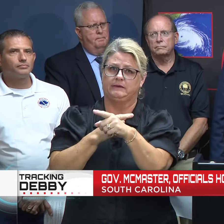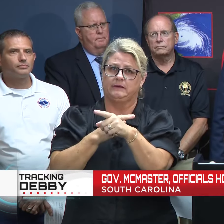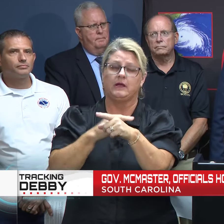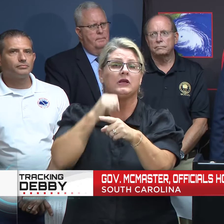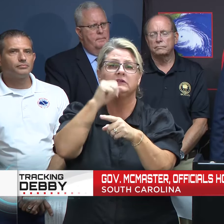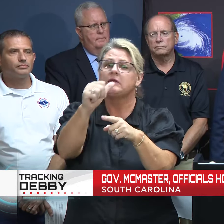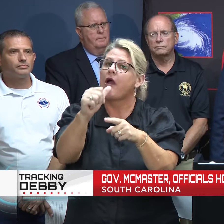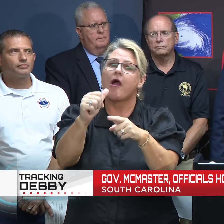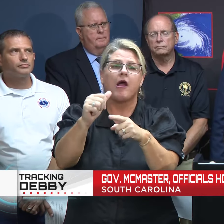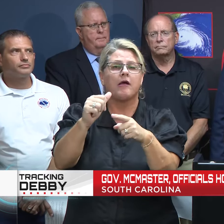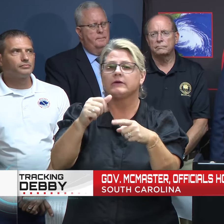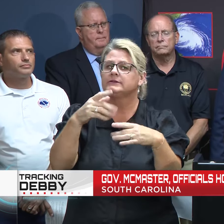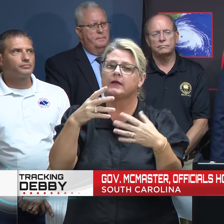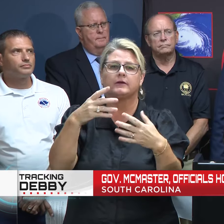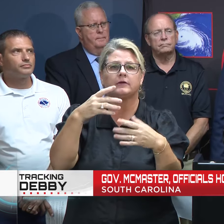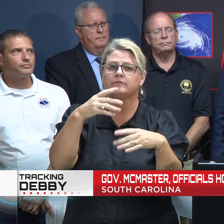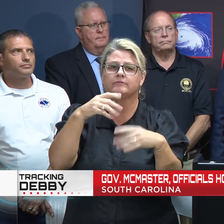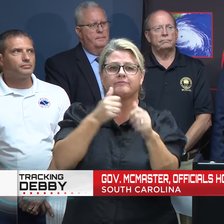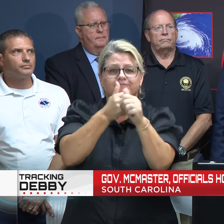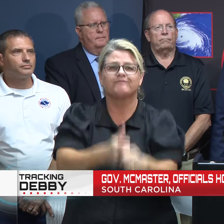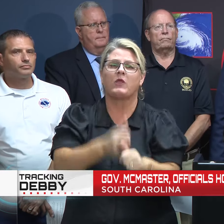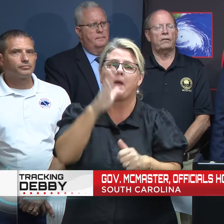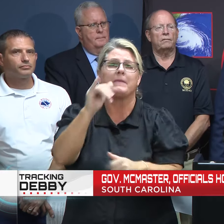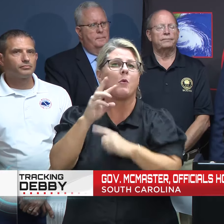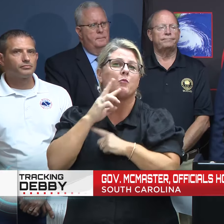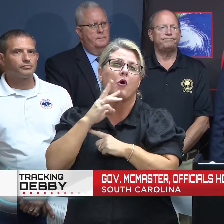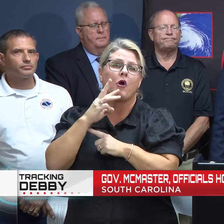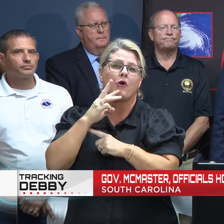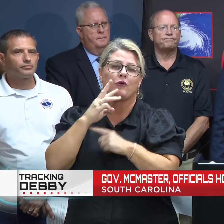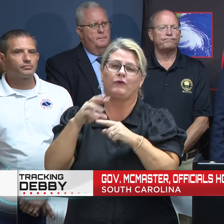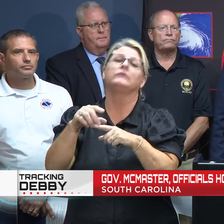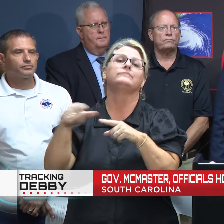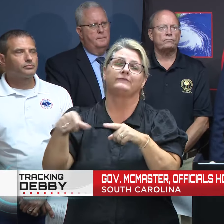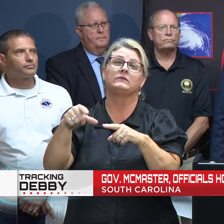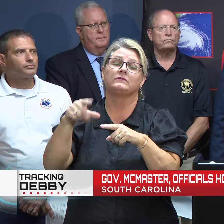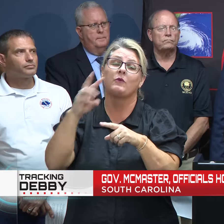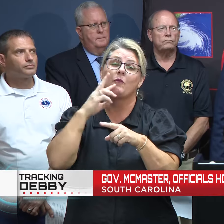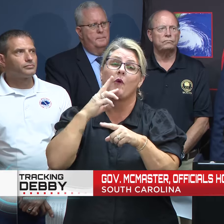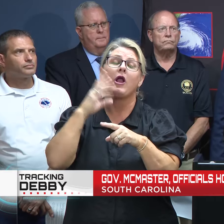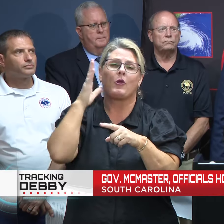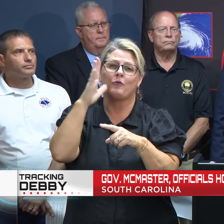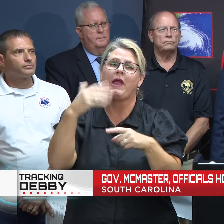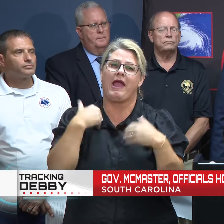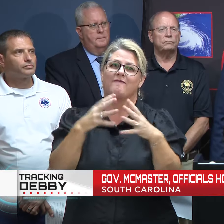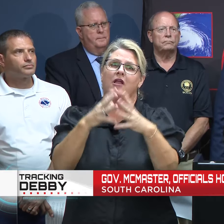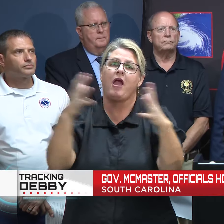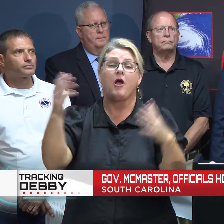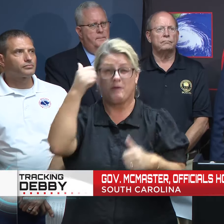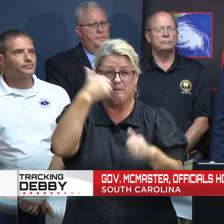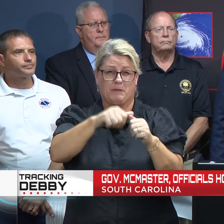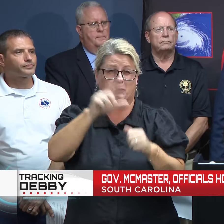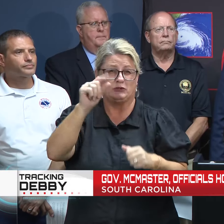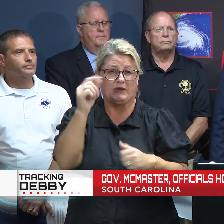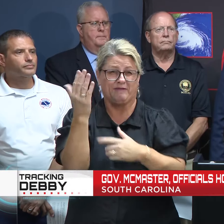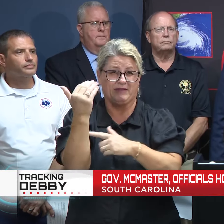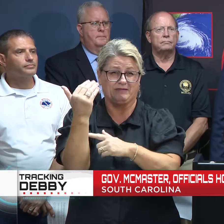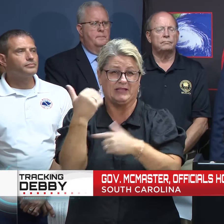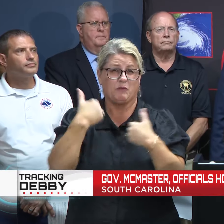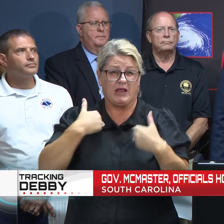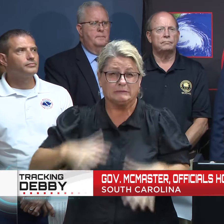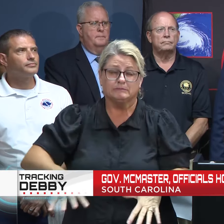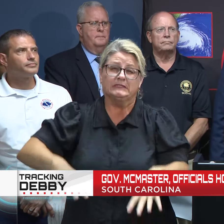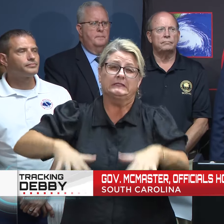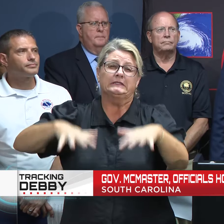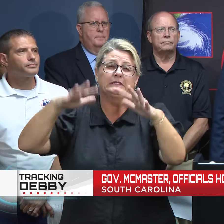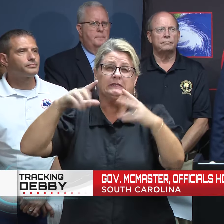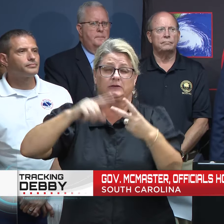water at all. But we've got a lot of water coming. And we had a lot of water in 2015, as you remember. had a lot of water in